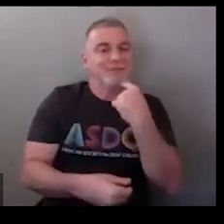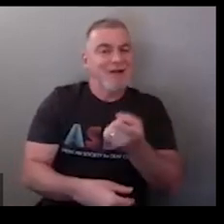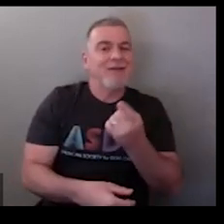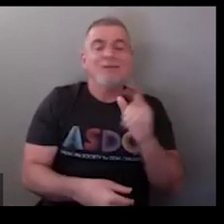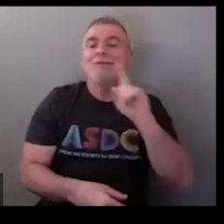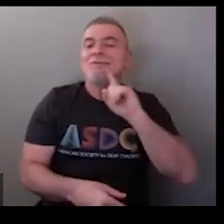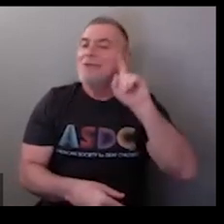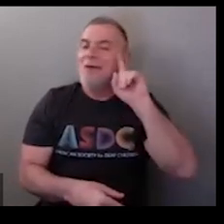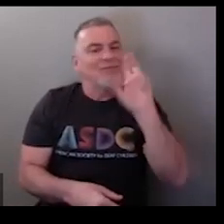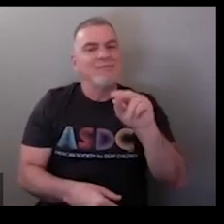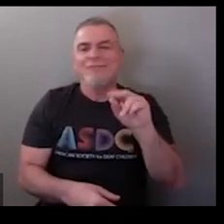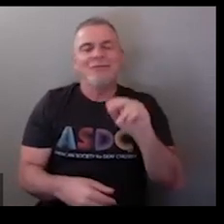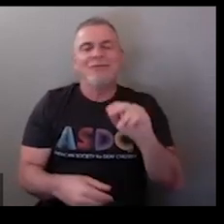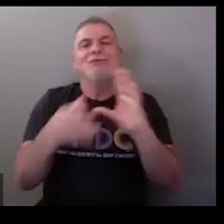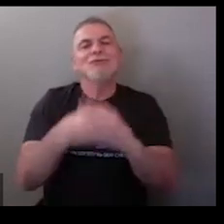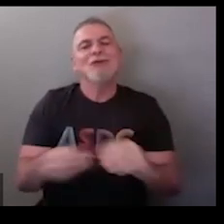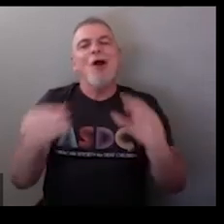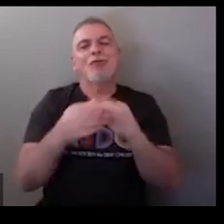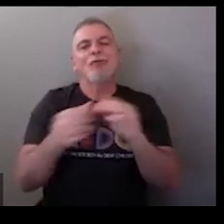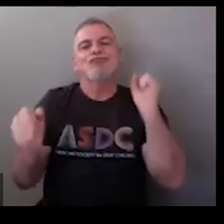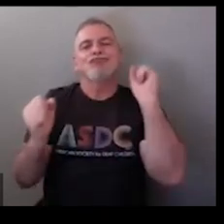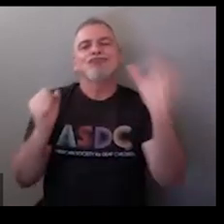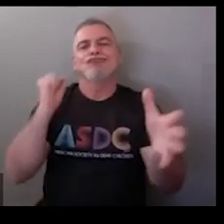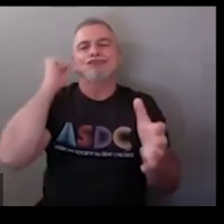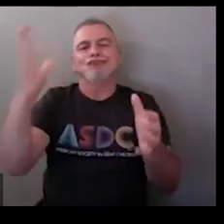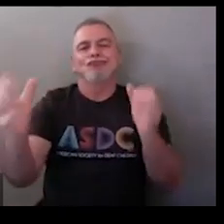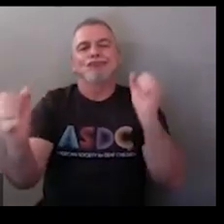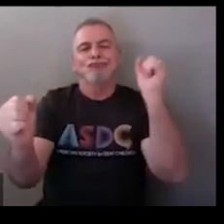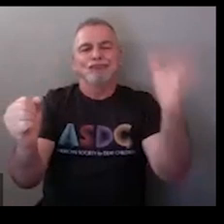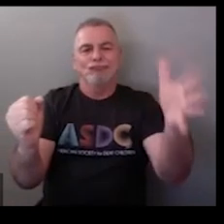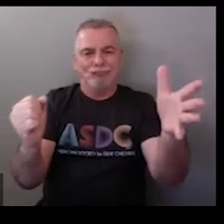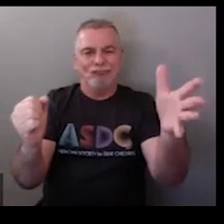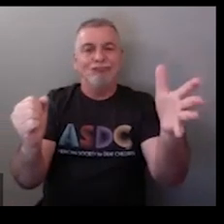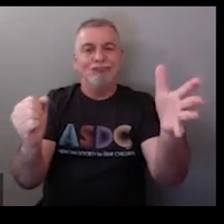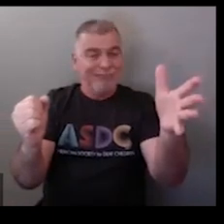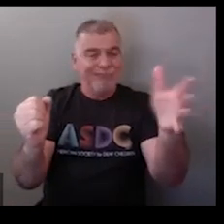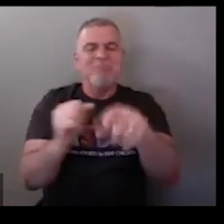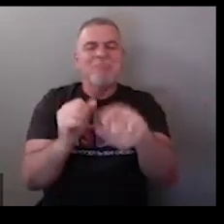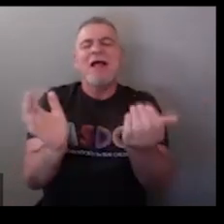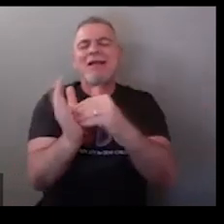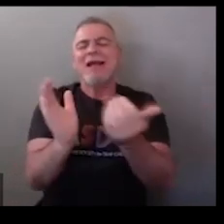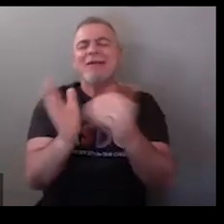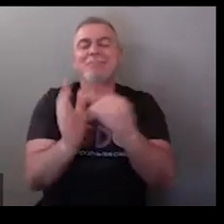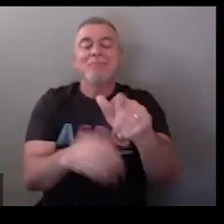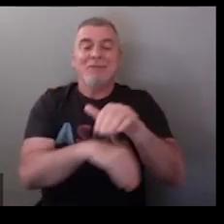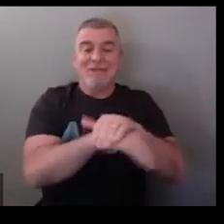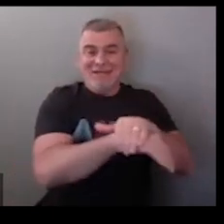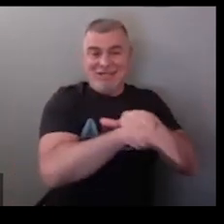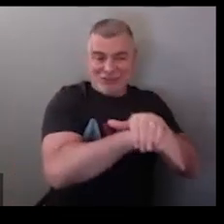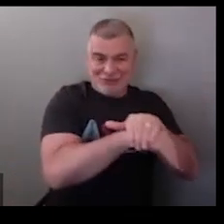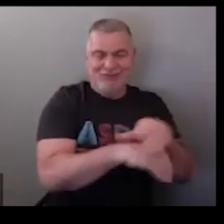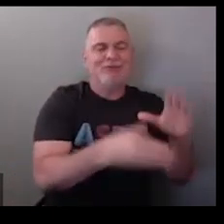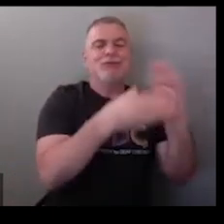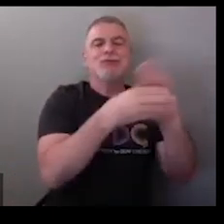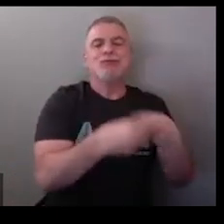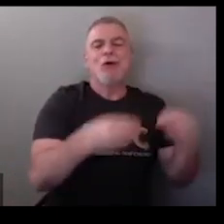so hearing people tell a story with their mouth in aso we would sign it like this and i'll do that again for